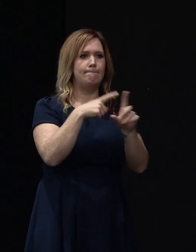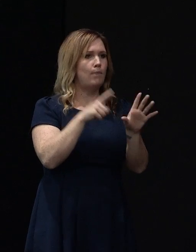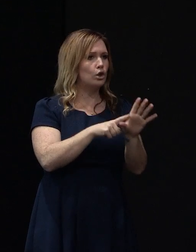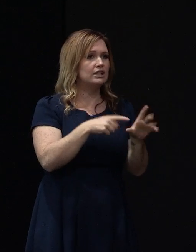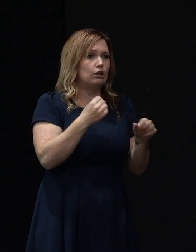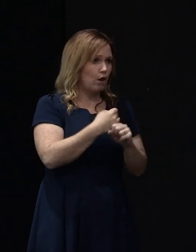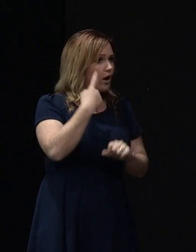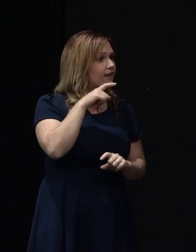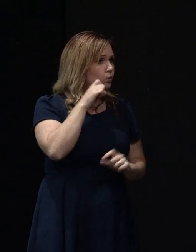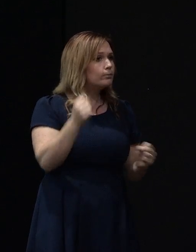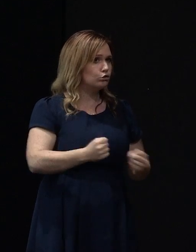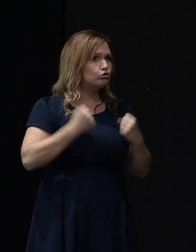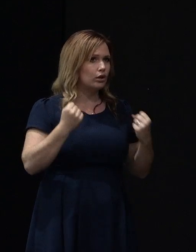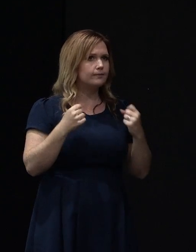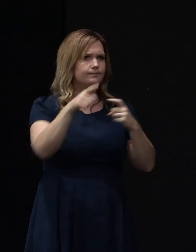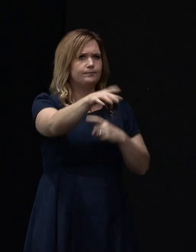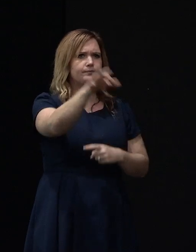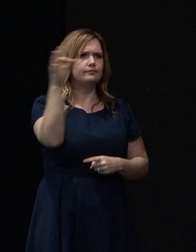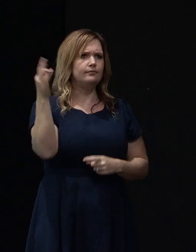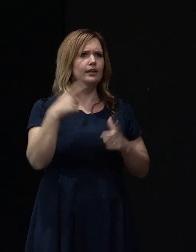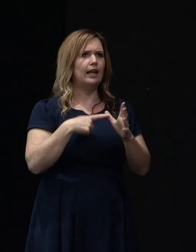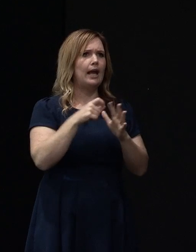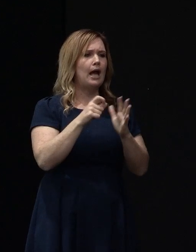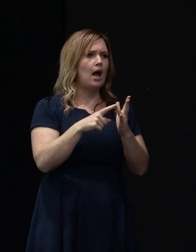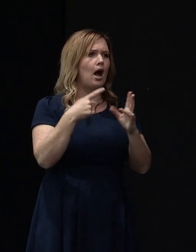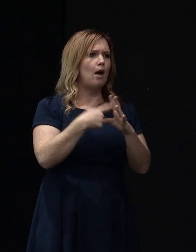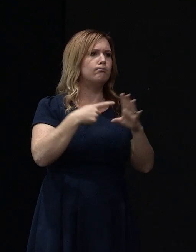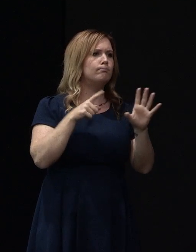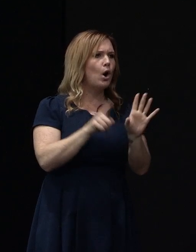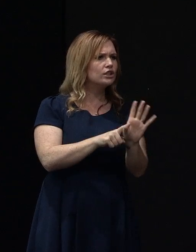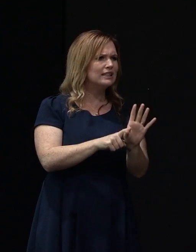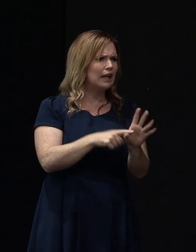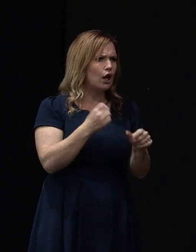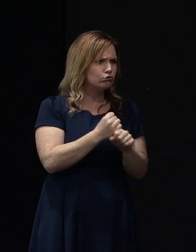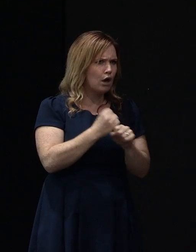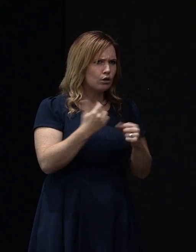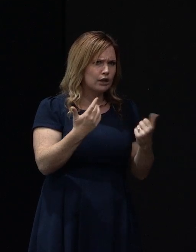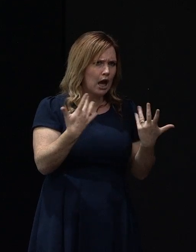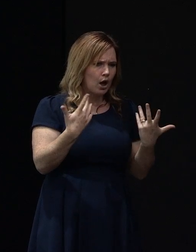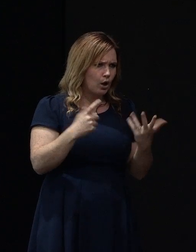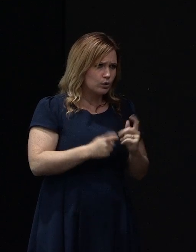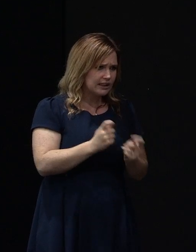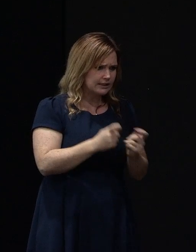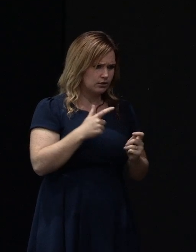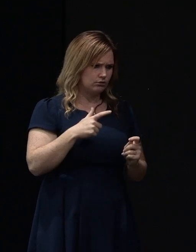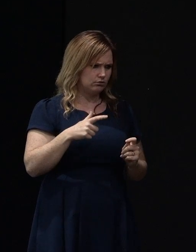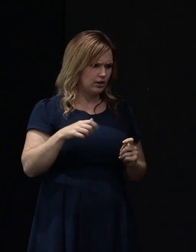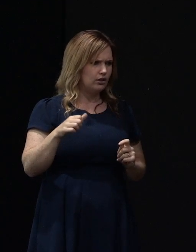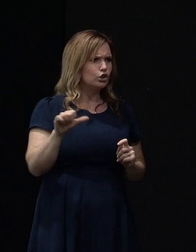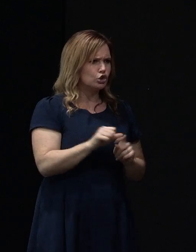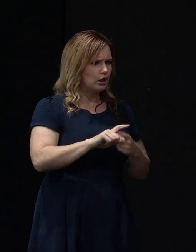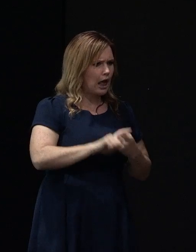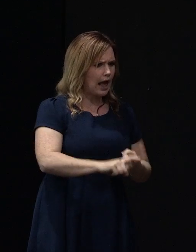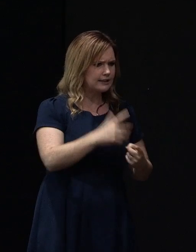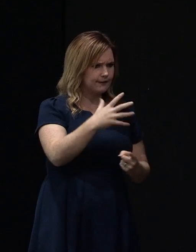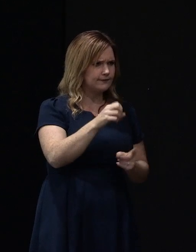to reinstate. So how long would epoxy grout last for? What's the lifespan? Has it been tested for 50 years, which would be as new, I suppose, as far